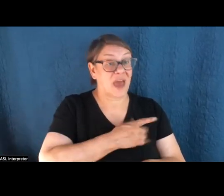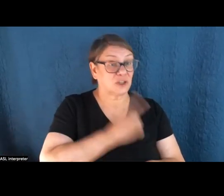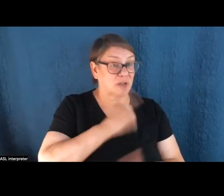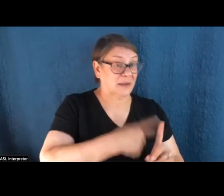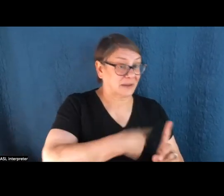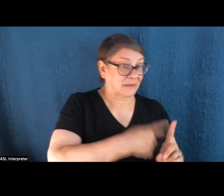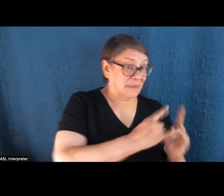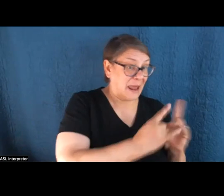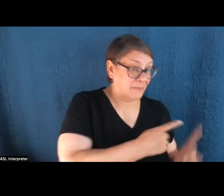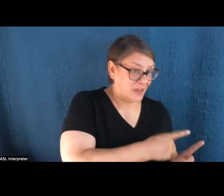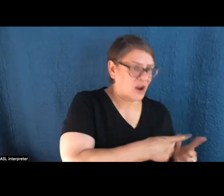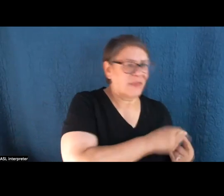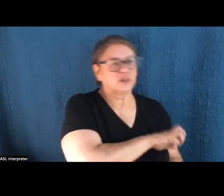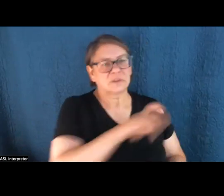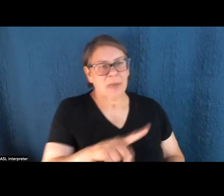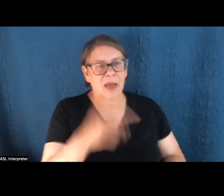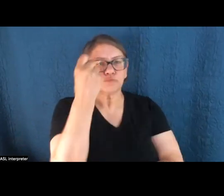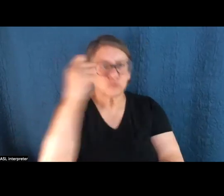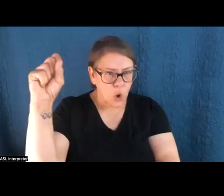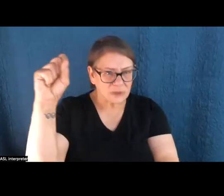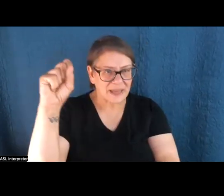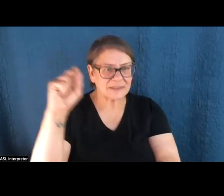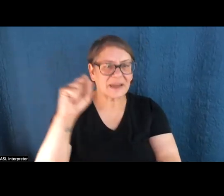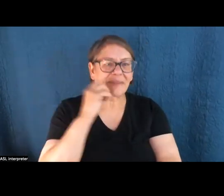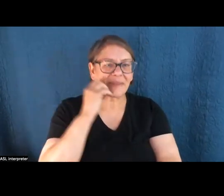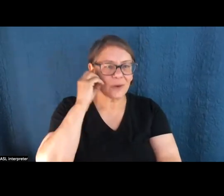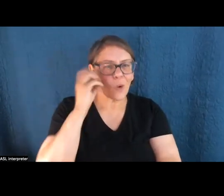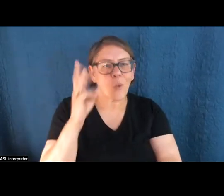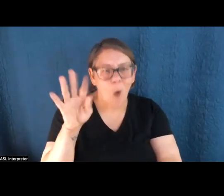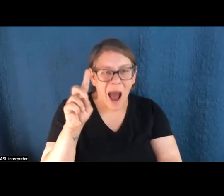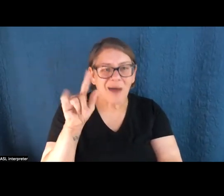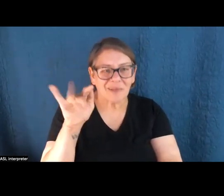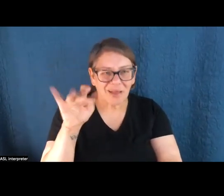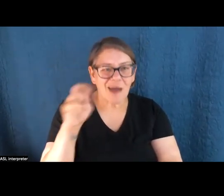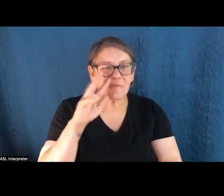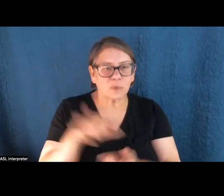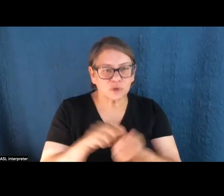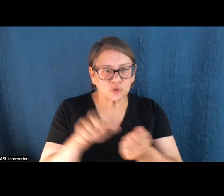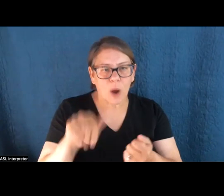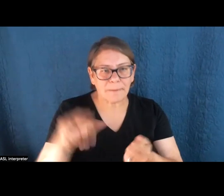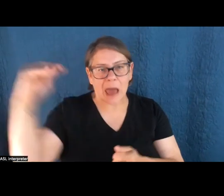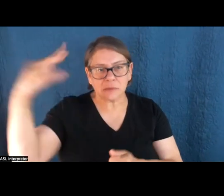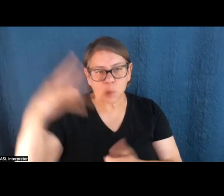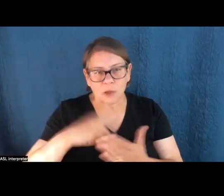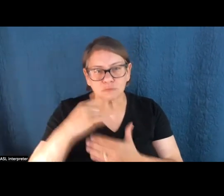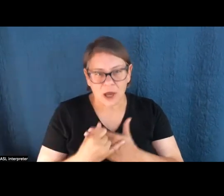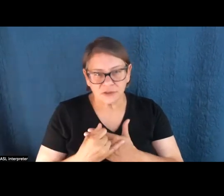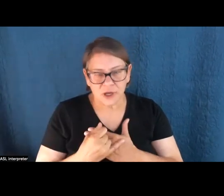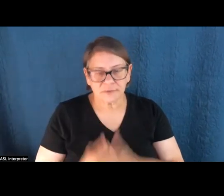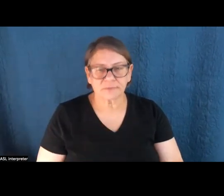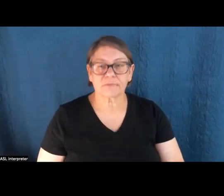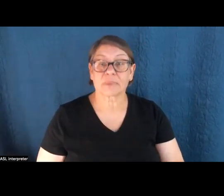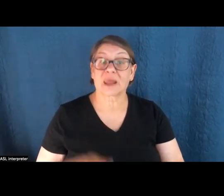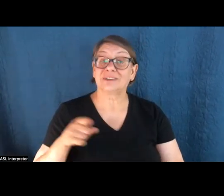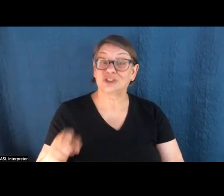she'd been protesting the habitat destruction, the wildlife habitat that was getting lost to the solar project. And, you know, she and the